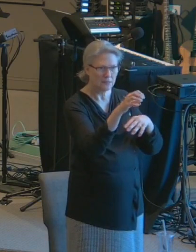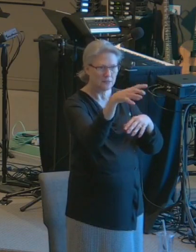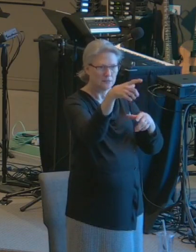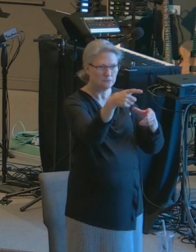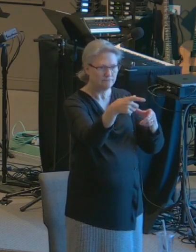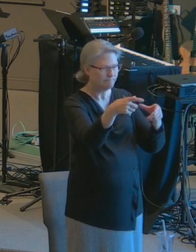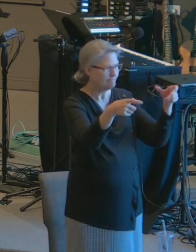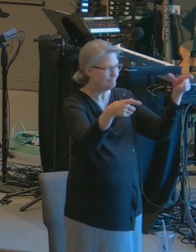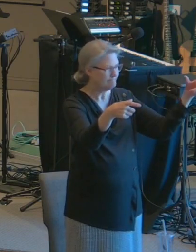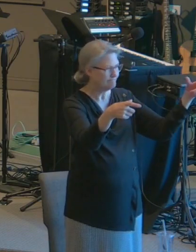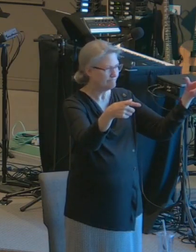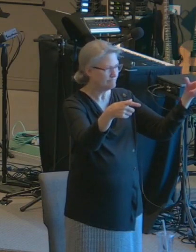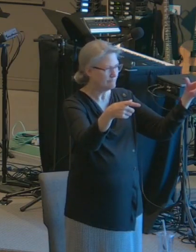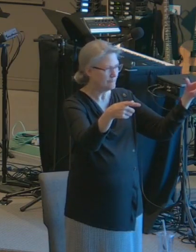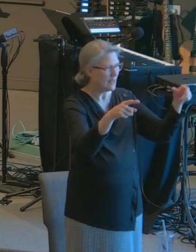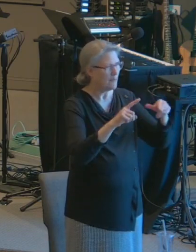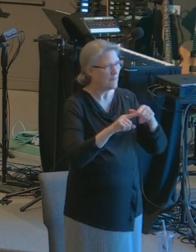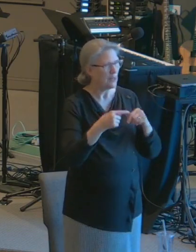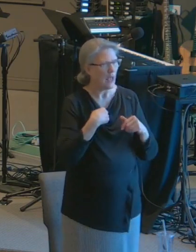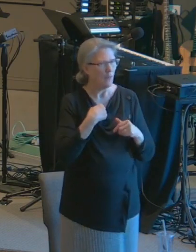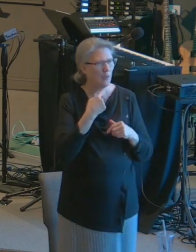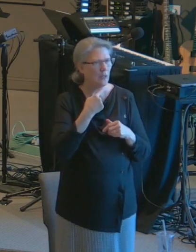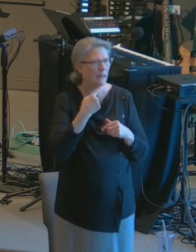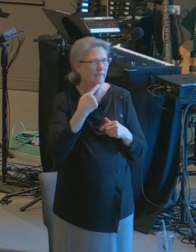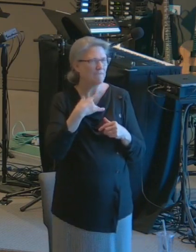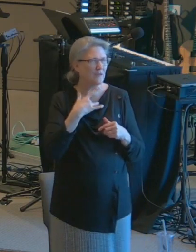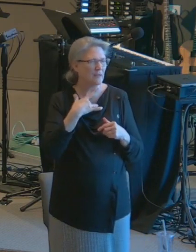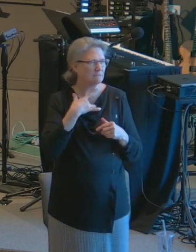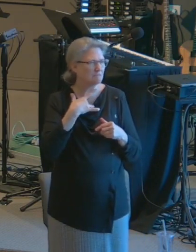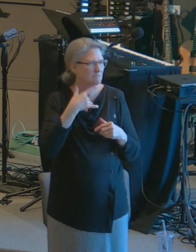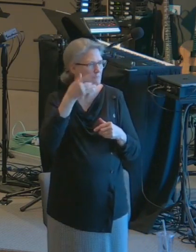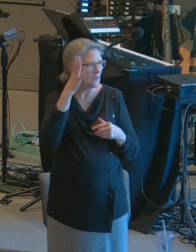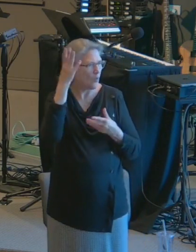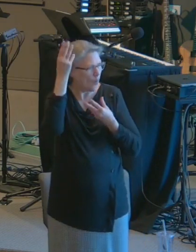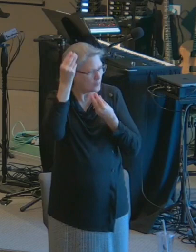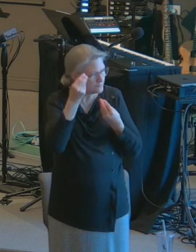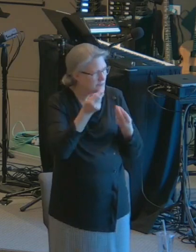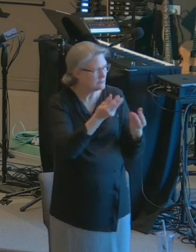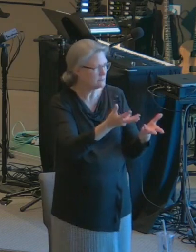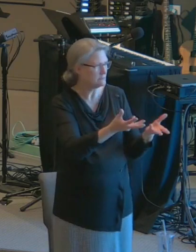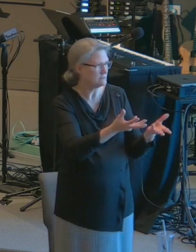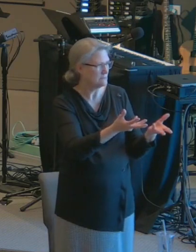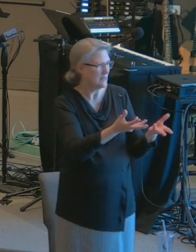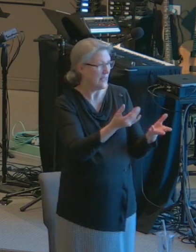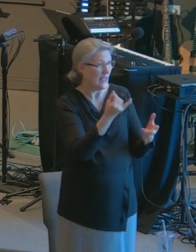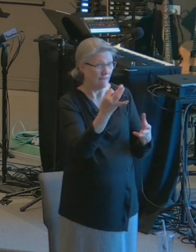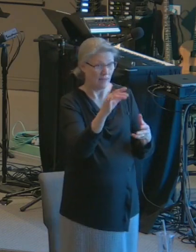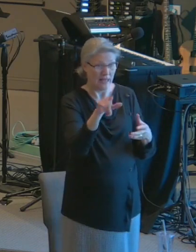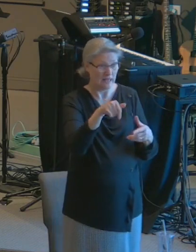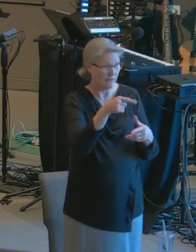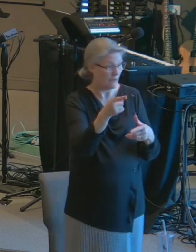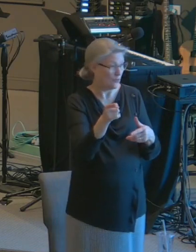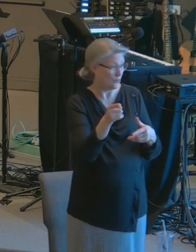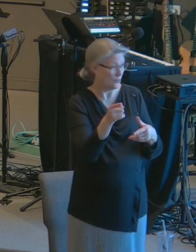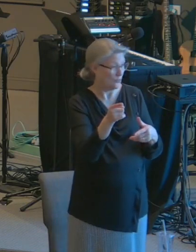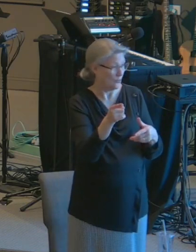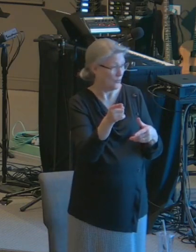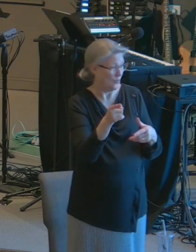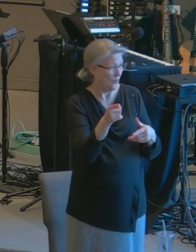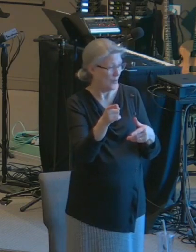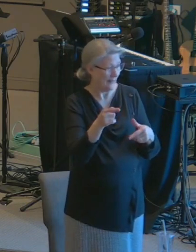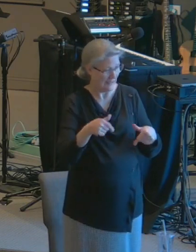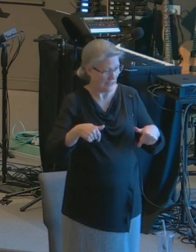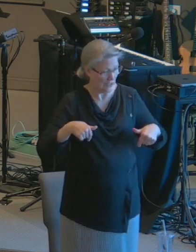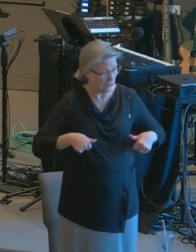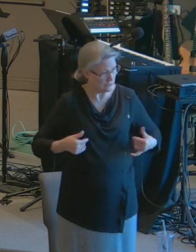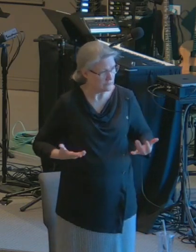I feel like that God would have me to say to you at this moment, if there's any of you that are in